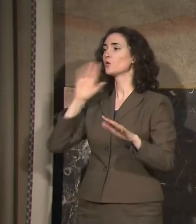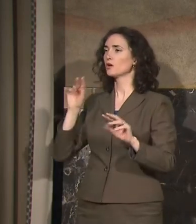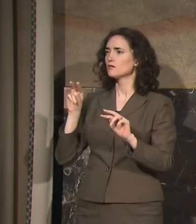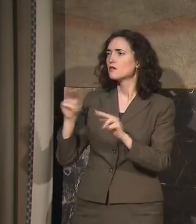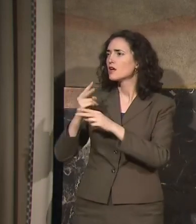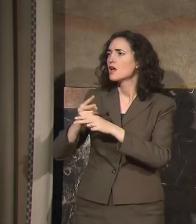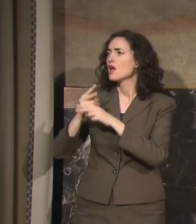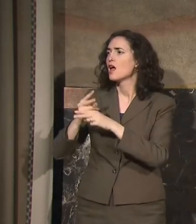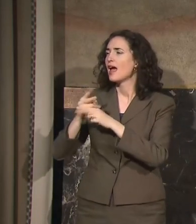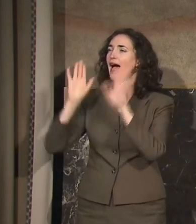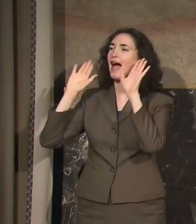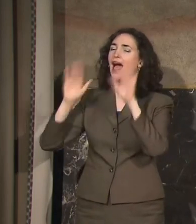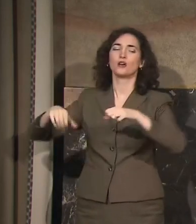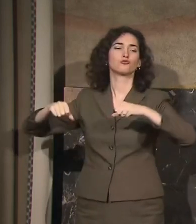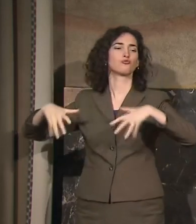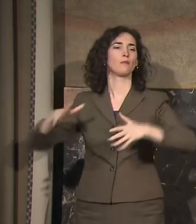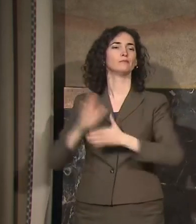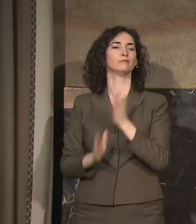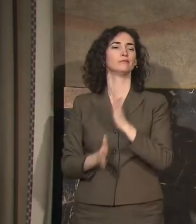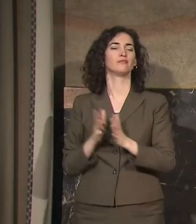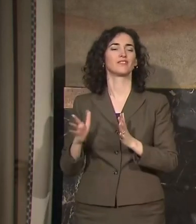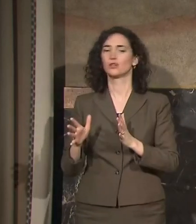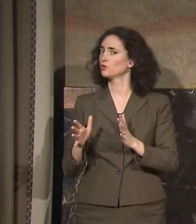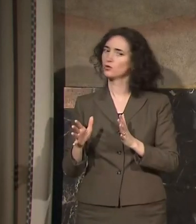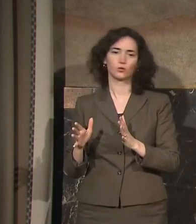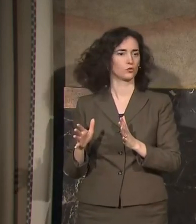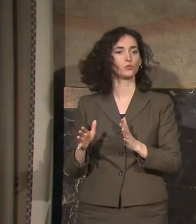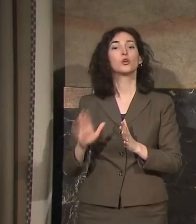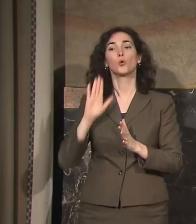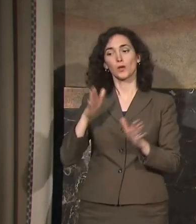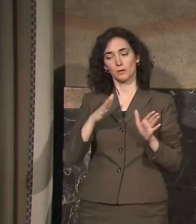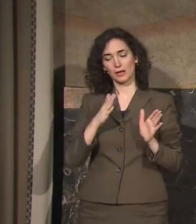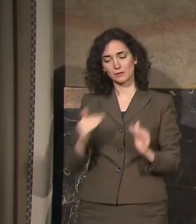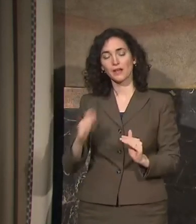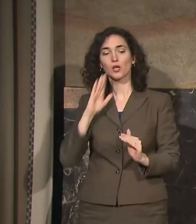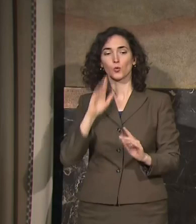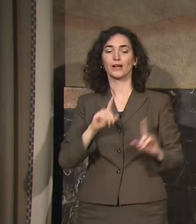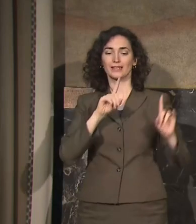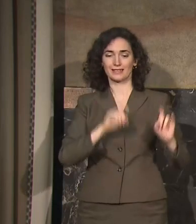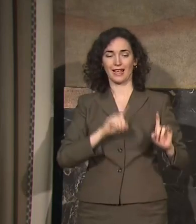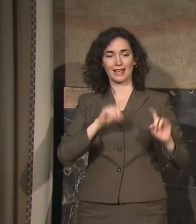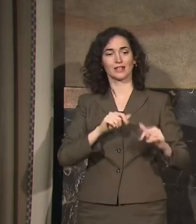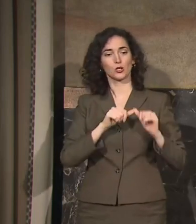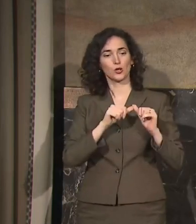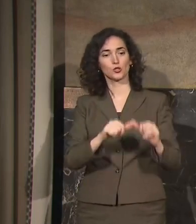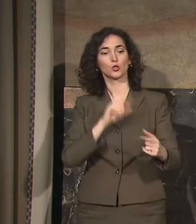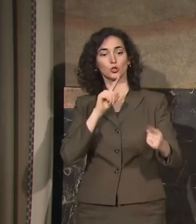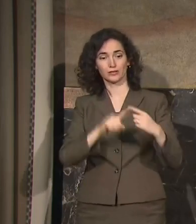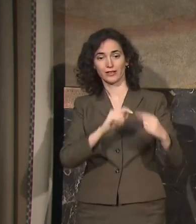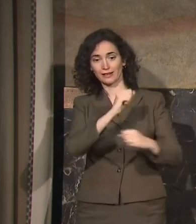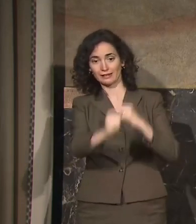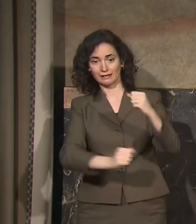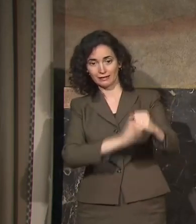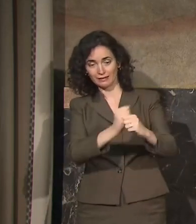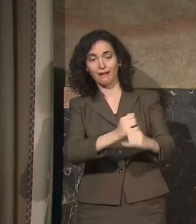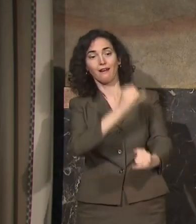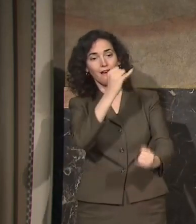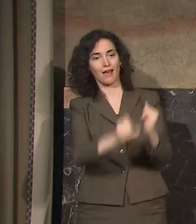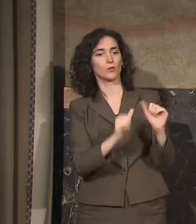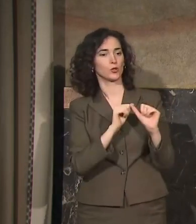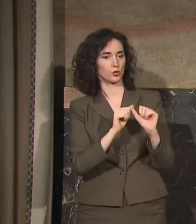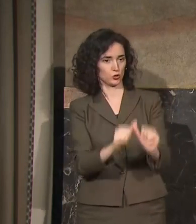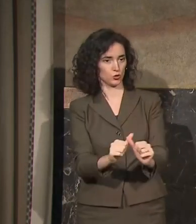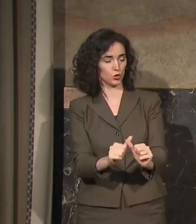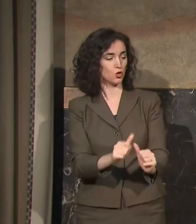We expect testing will continue in a robust fashion all the way through the end of the year. We're going to be contact